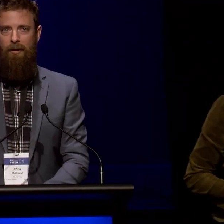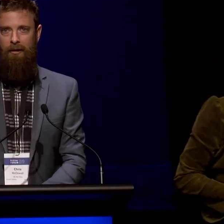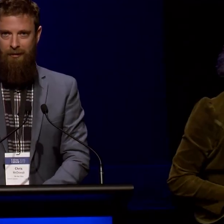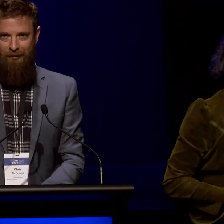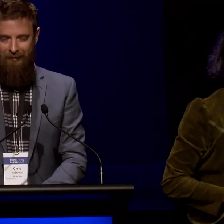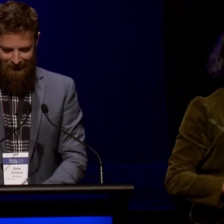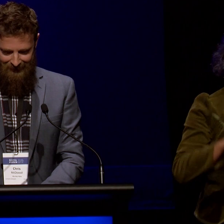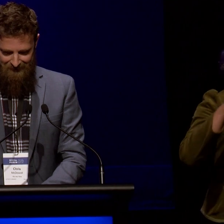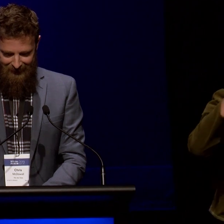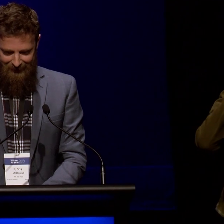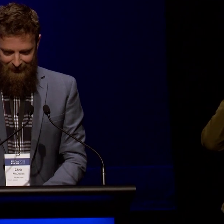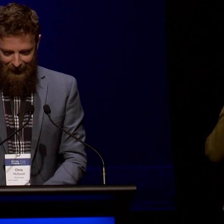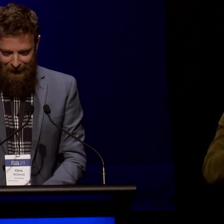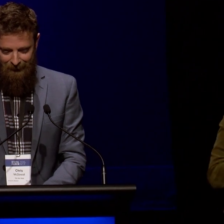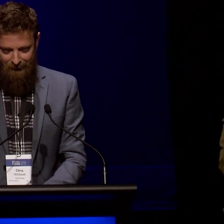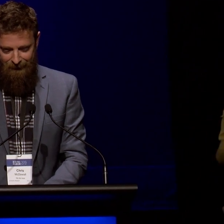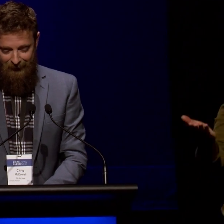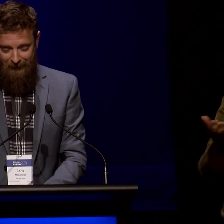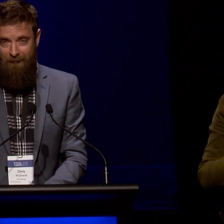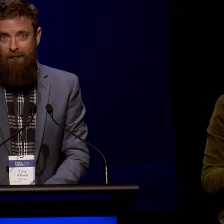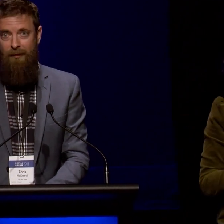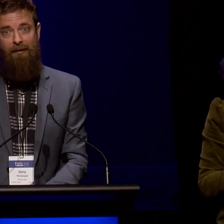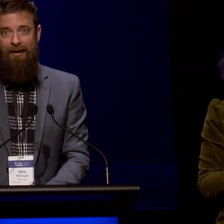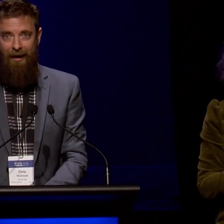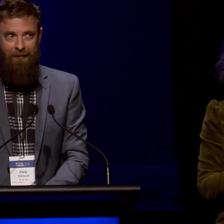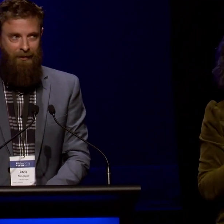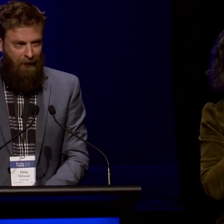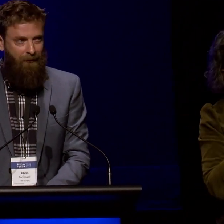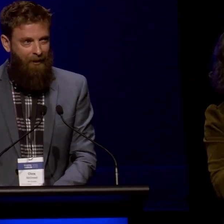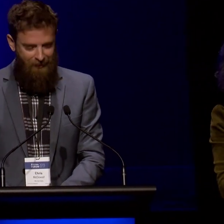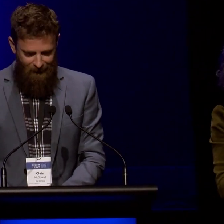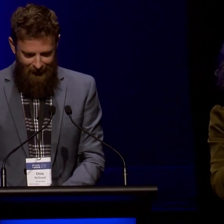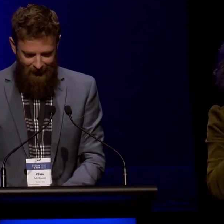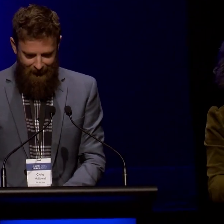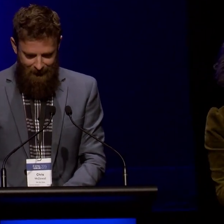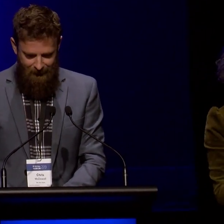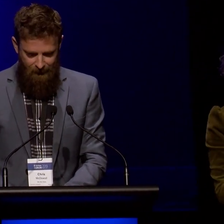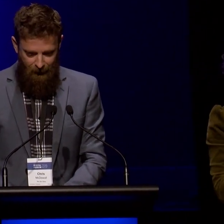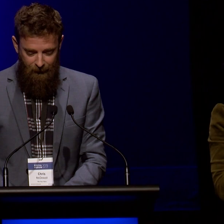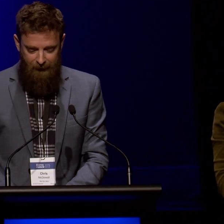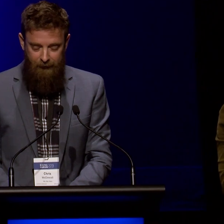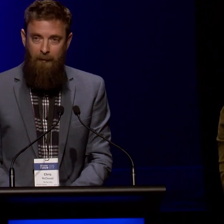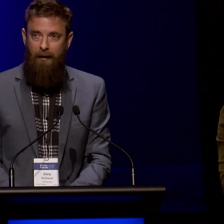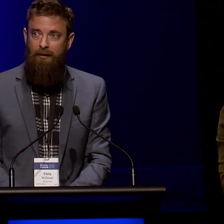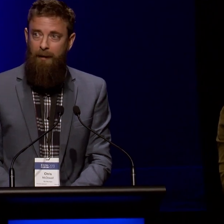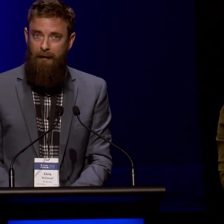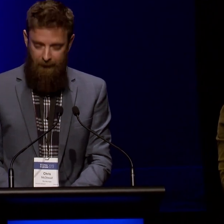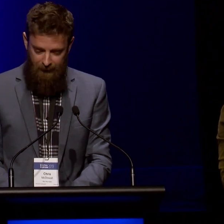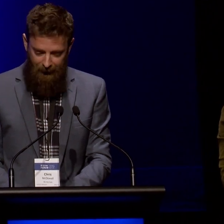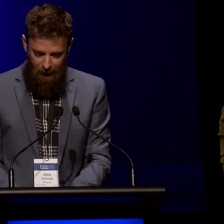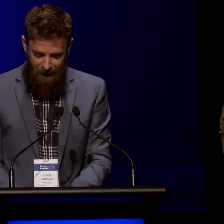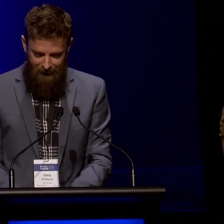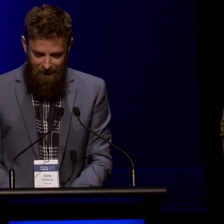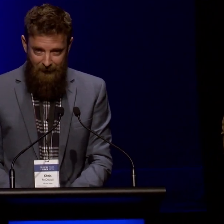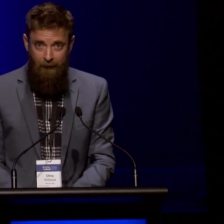Kia ora koutou. Thank you for the very kind introduction fee and for inviting Tim and I to speak